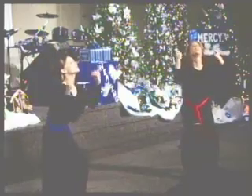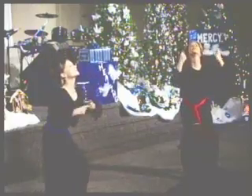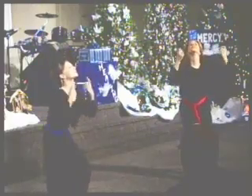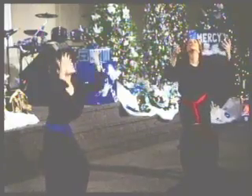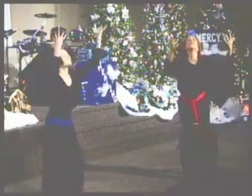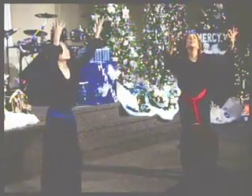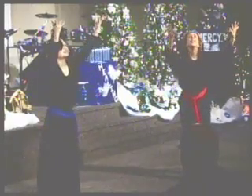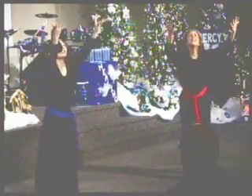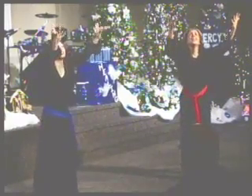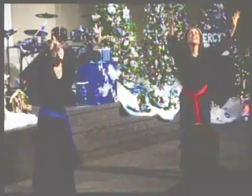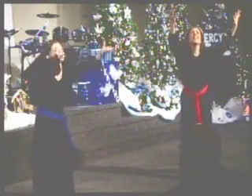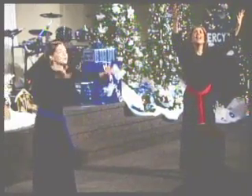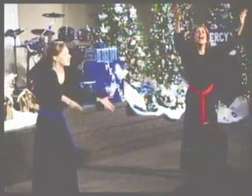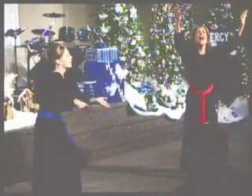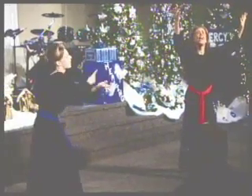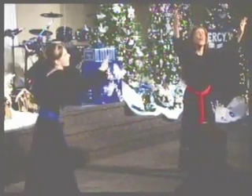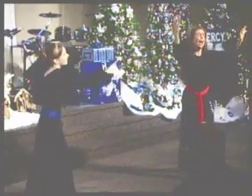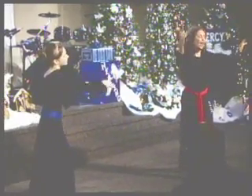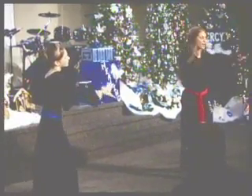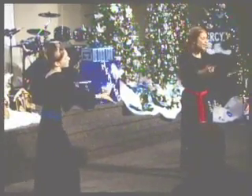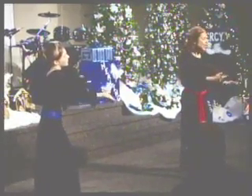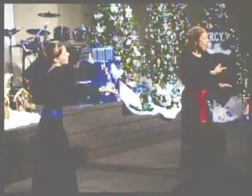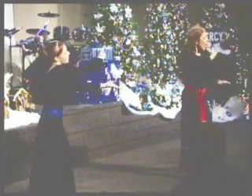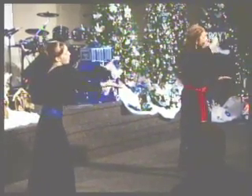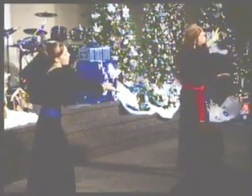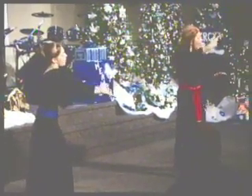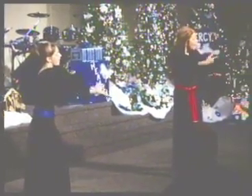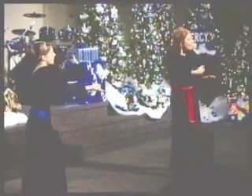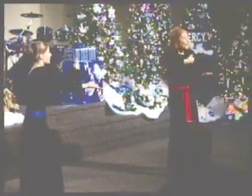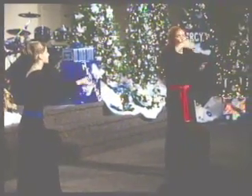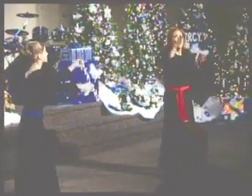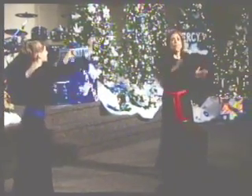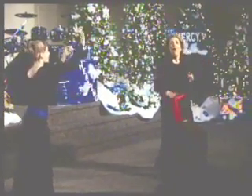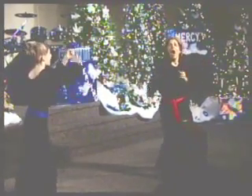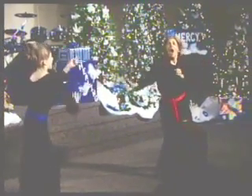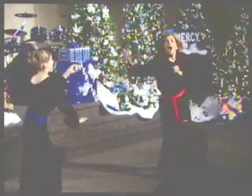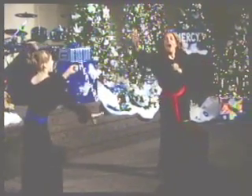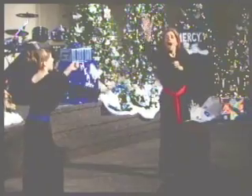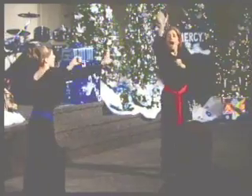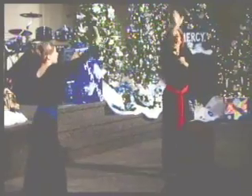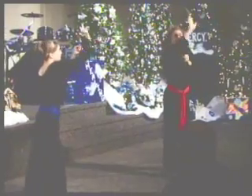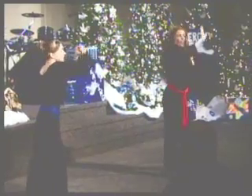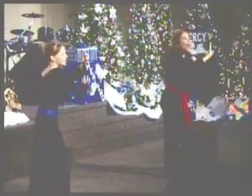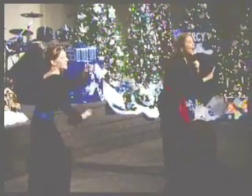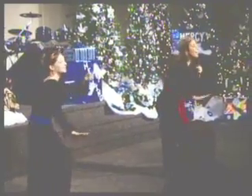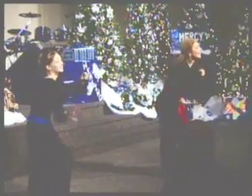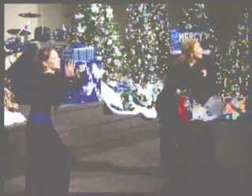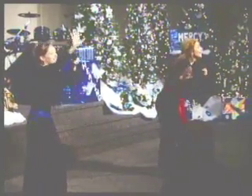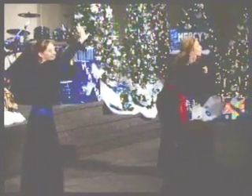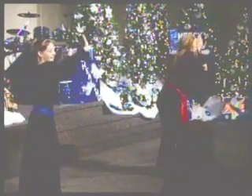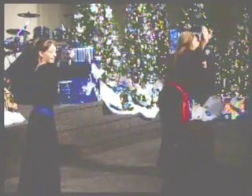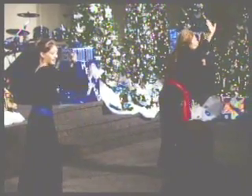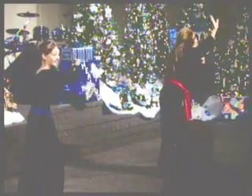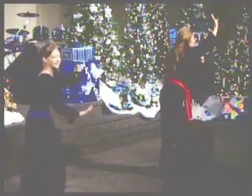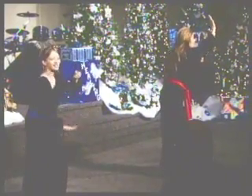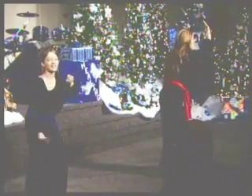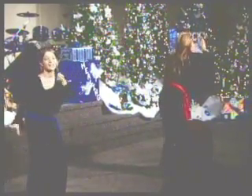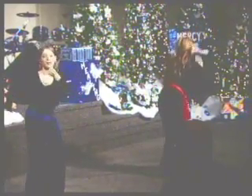sweet While shepherds watch are keeping